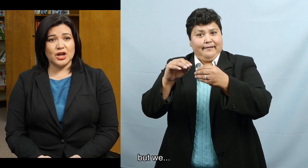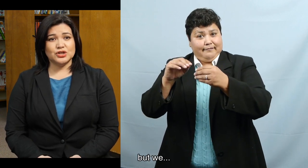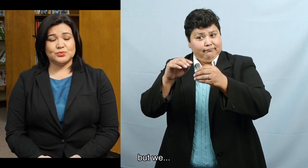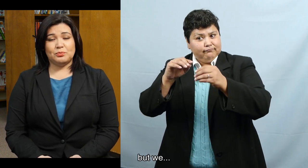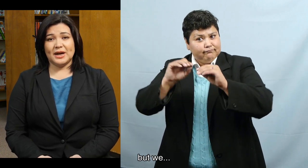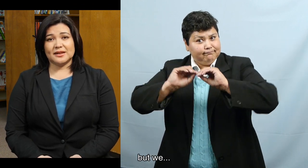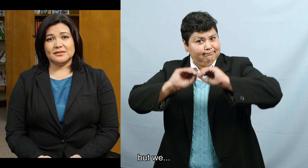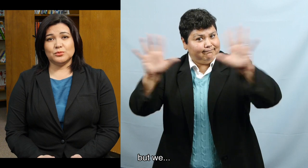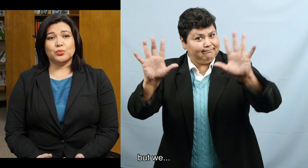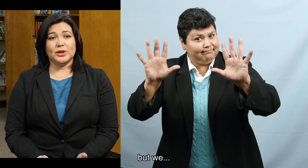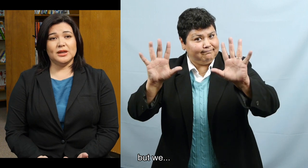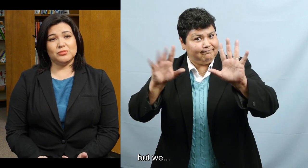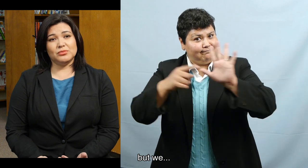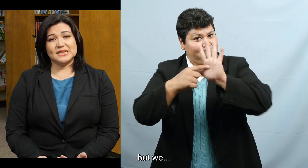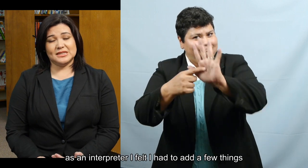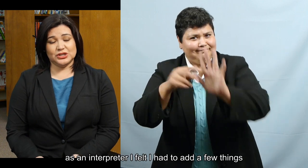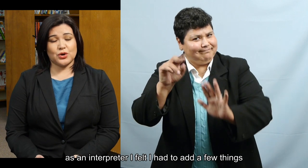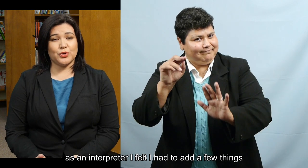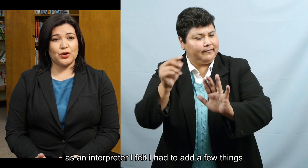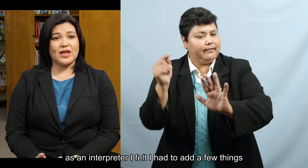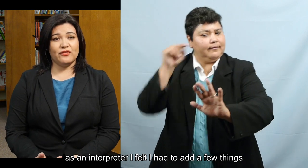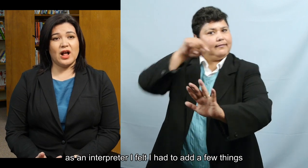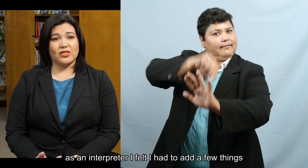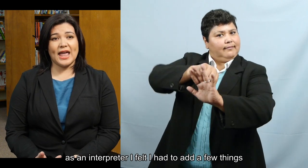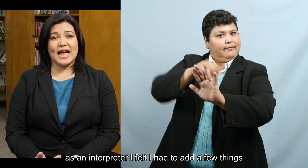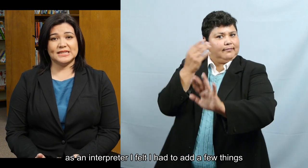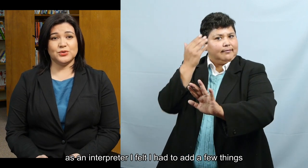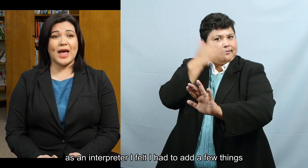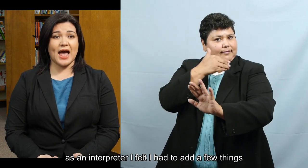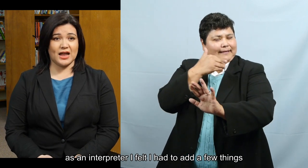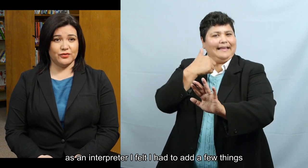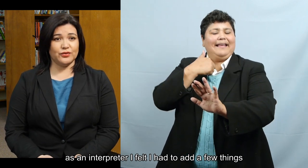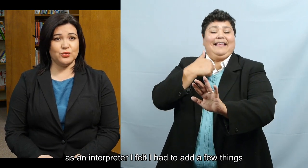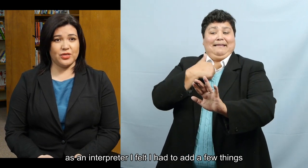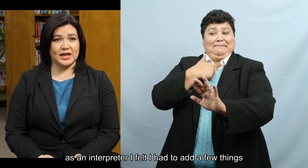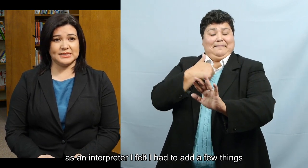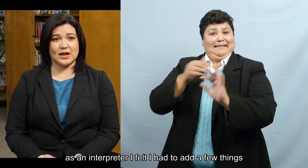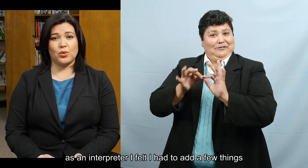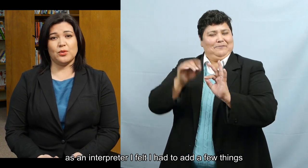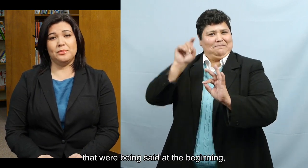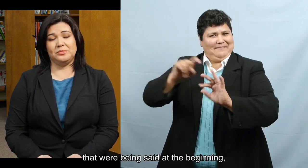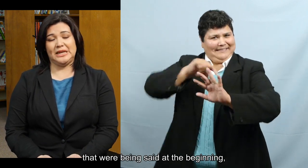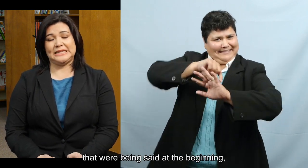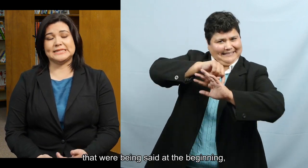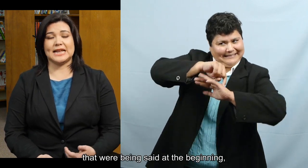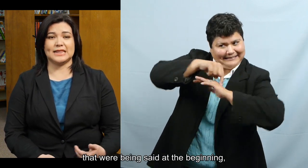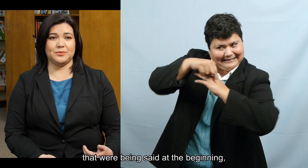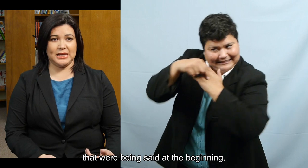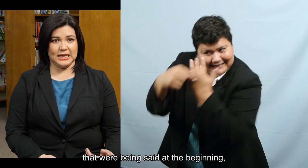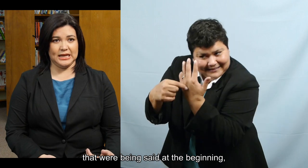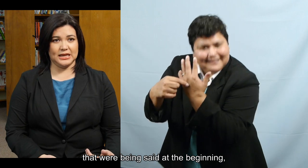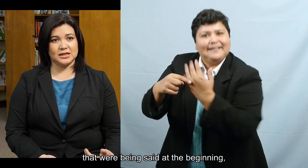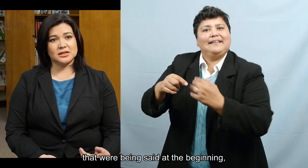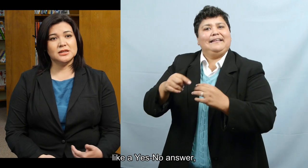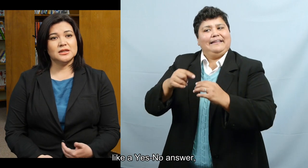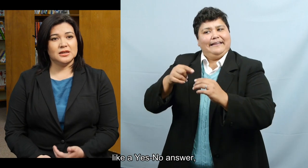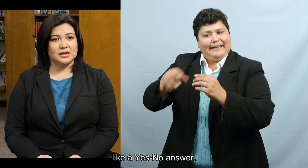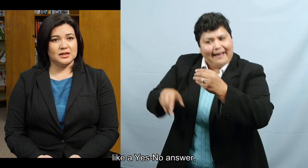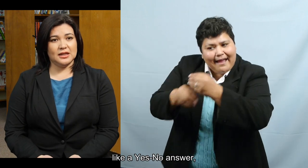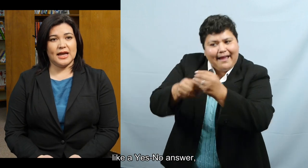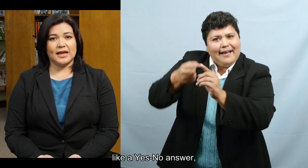but we as an interpreter I felt I had to add a few things that were being said at the beginning